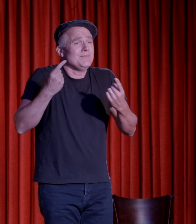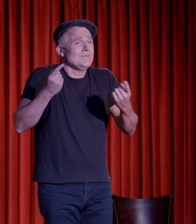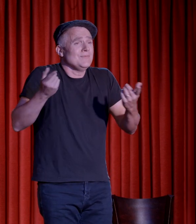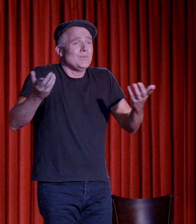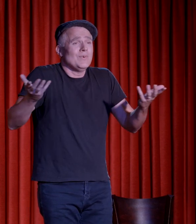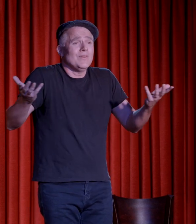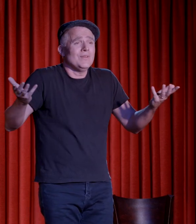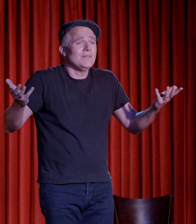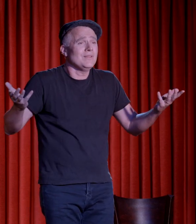before, before.